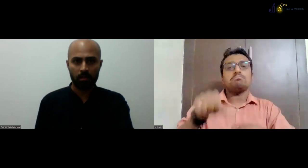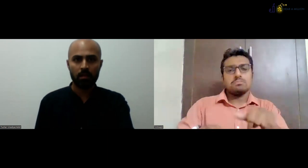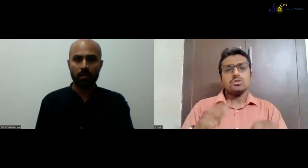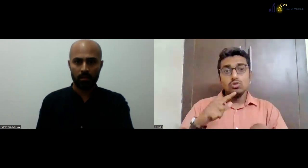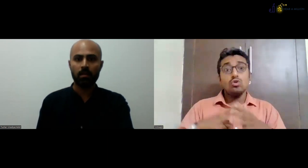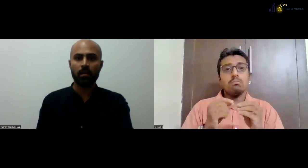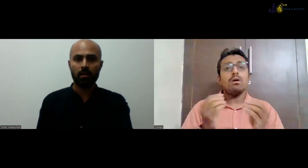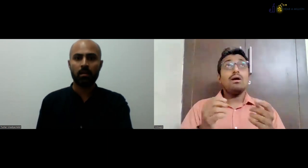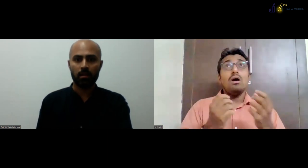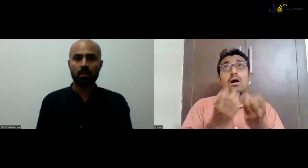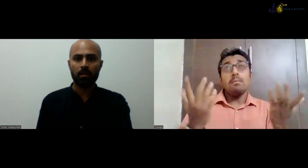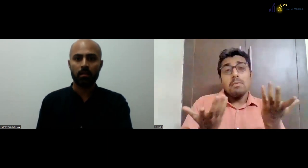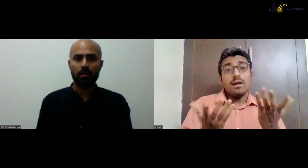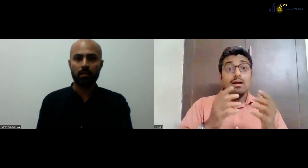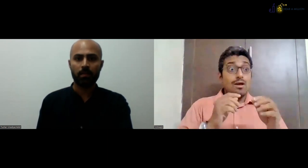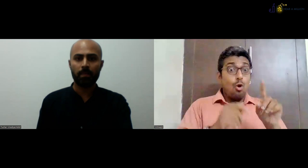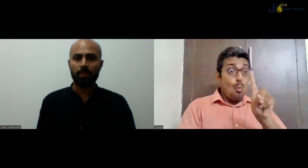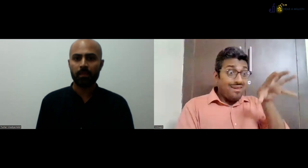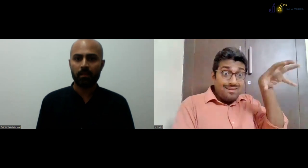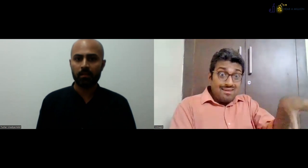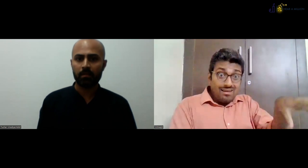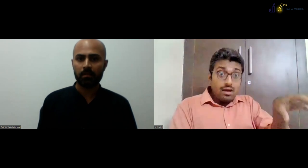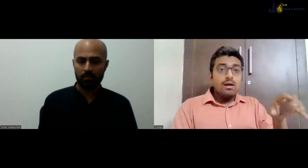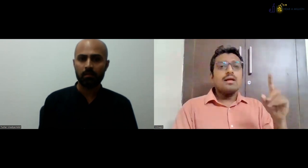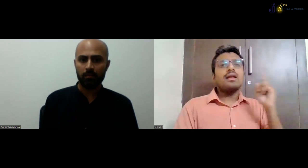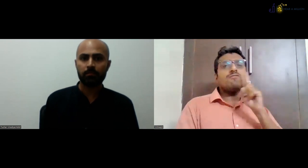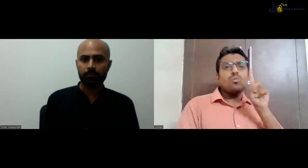have. So we will be going to have a five branches of ISLRTC.